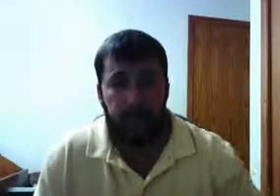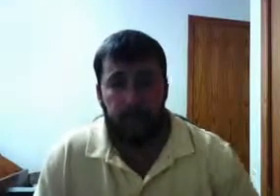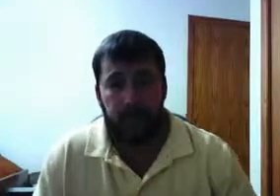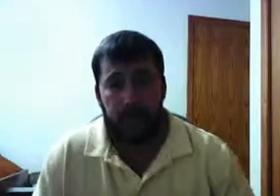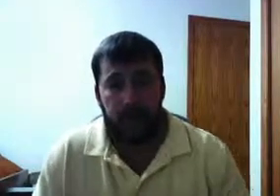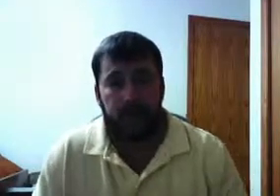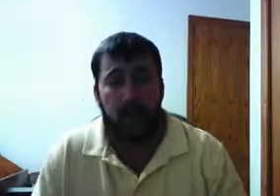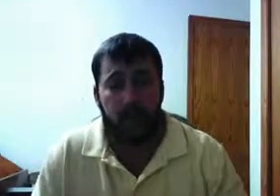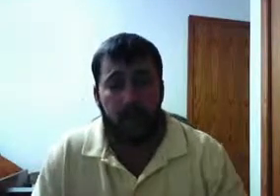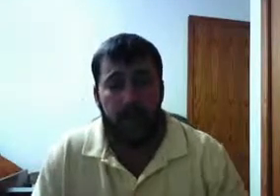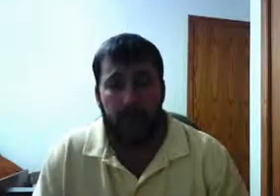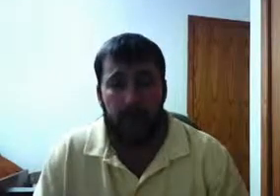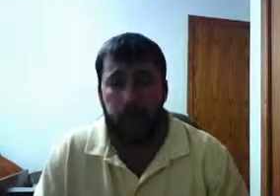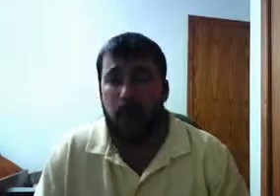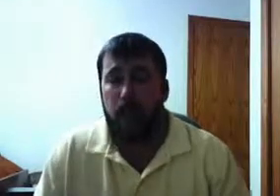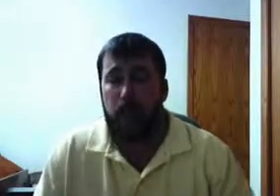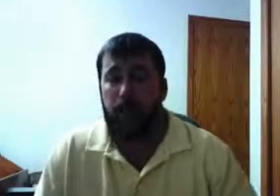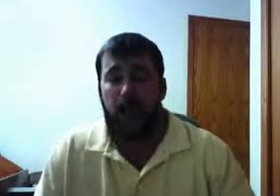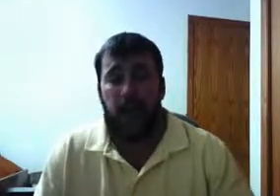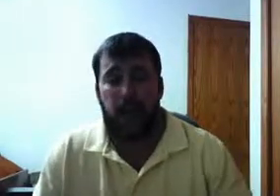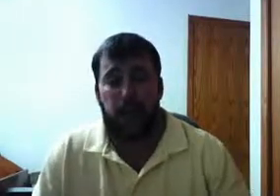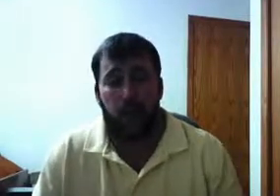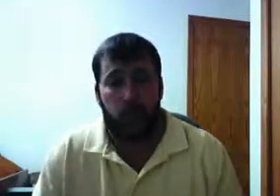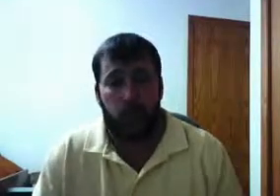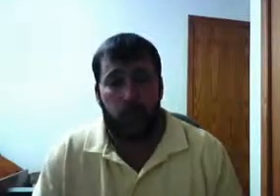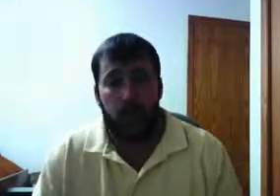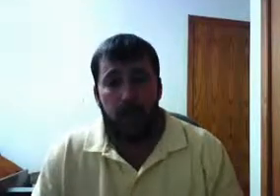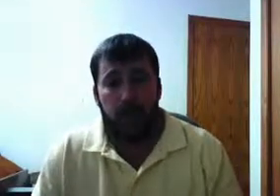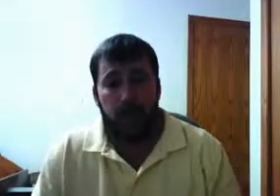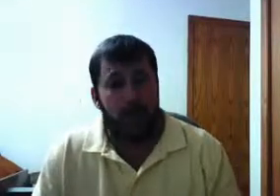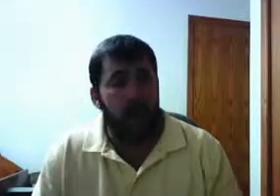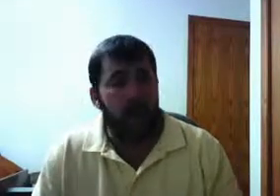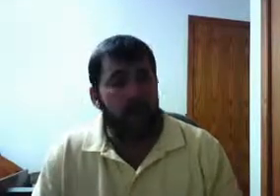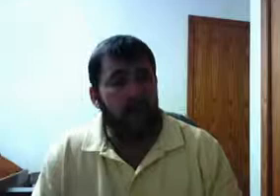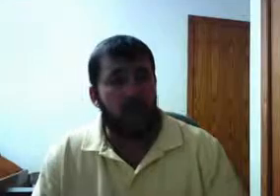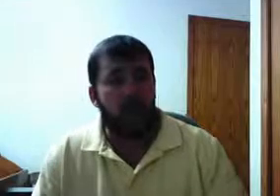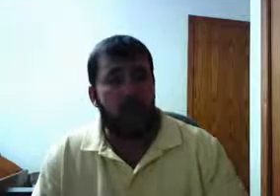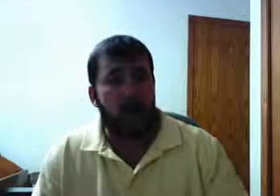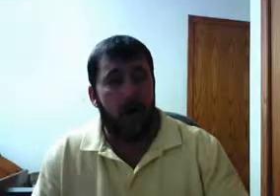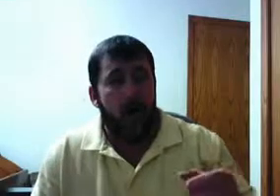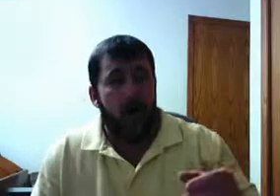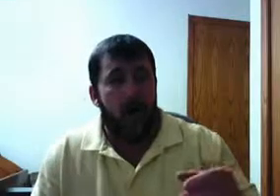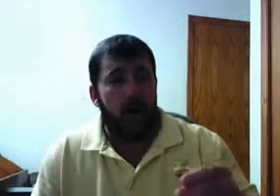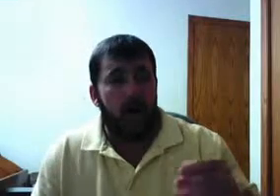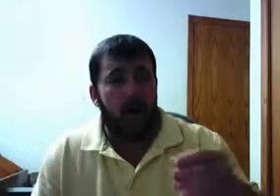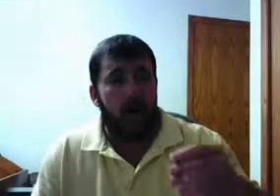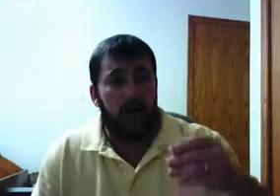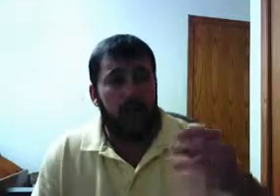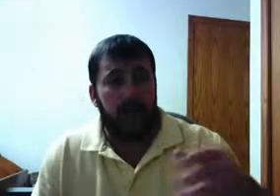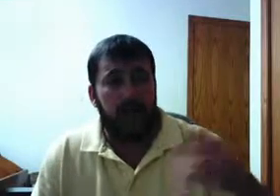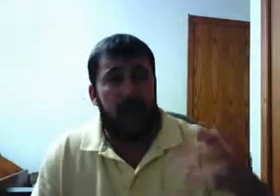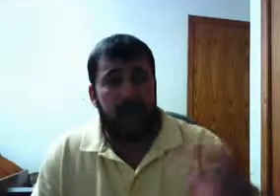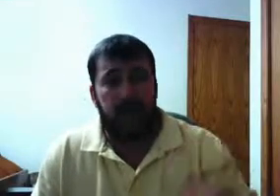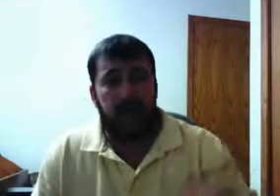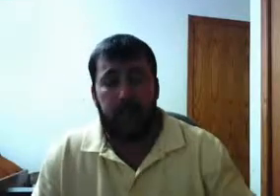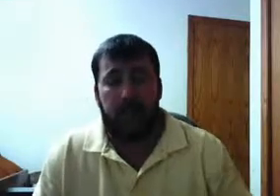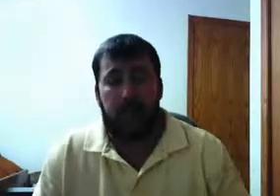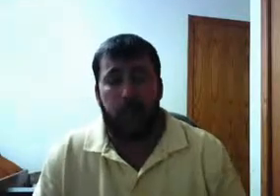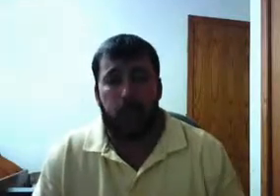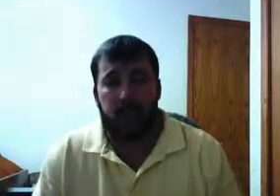I'm not talking about those that are fighting against New World Order, but I'm talking about these little old educated, you know, they got more sense,